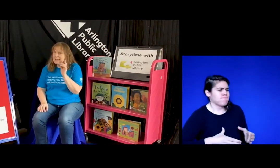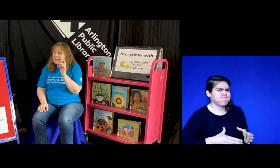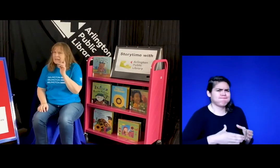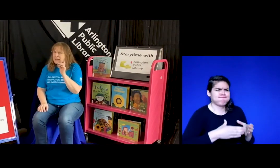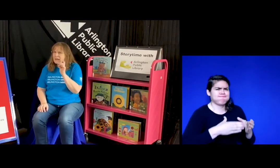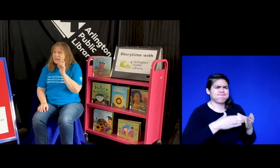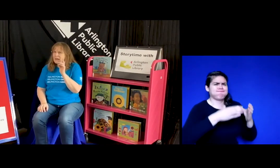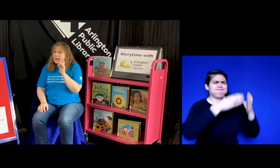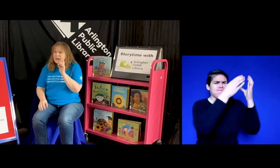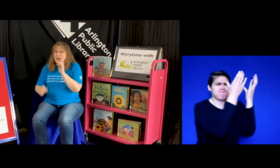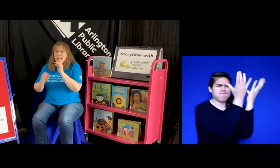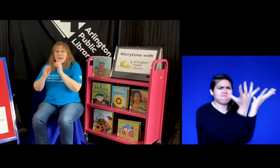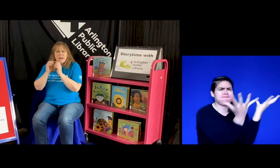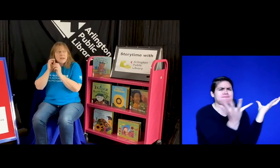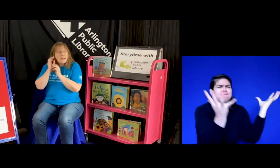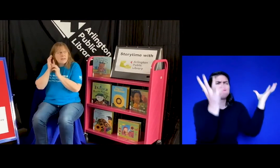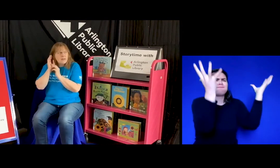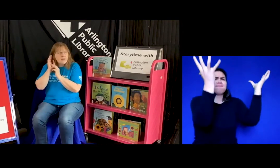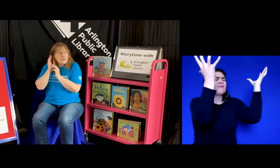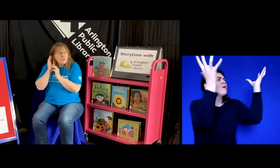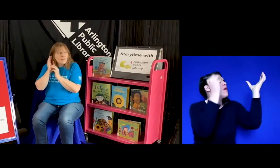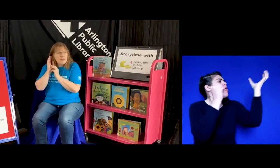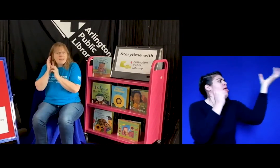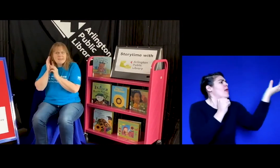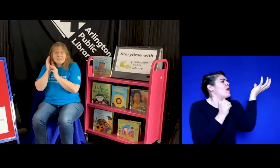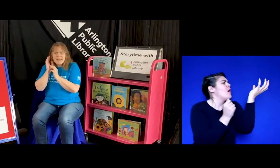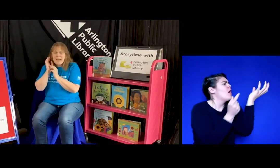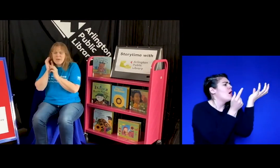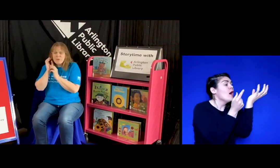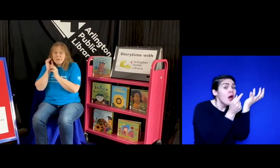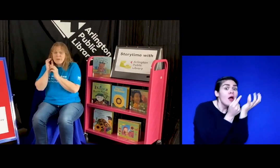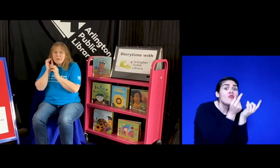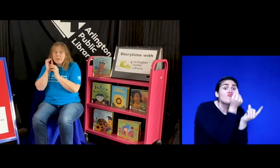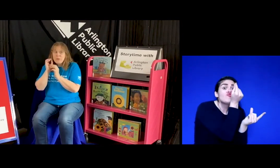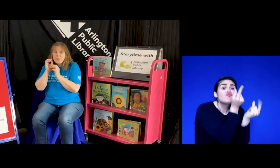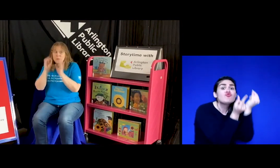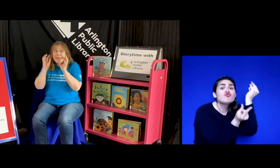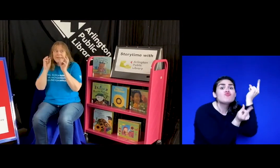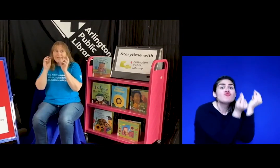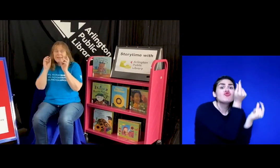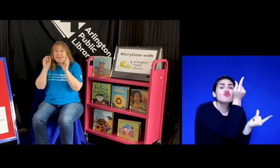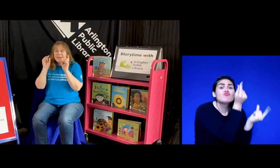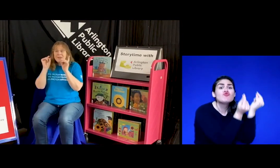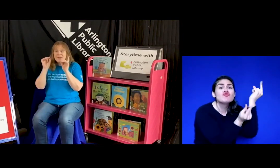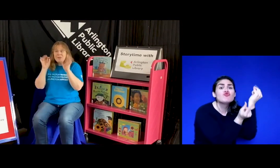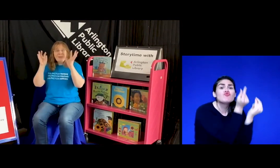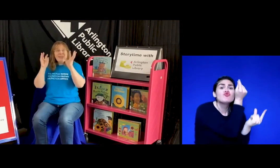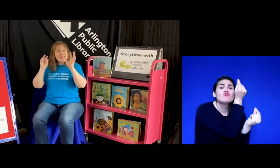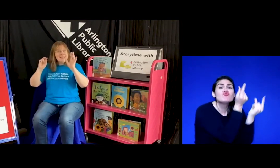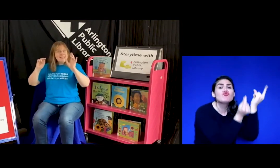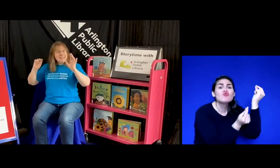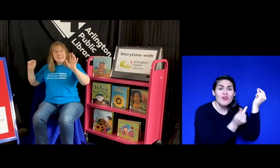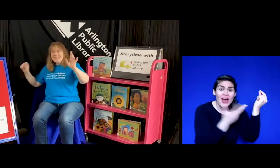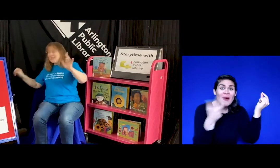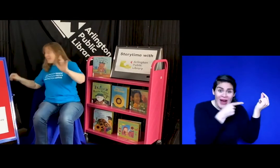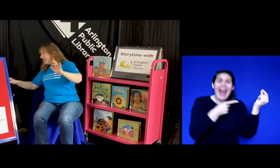i hear its funny sound tweet tweet tweet tweet